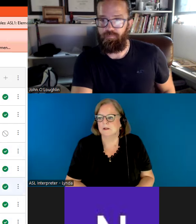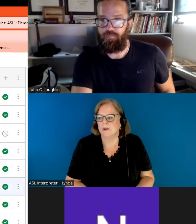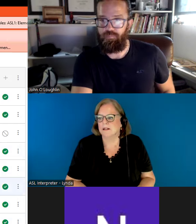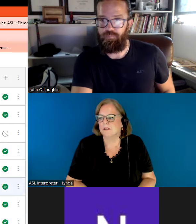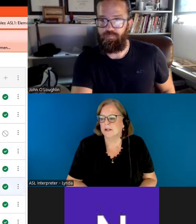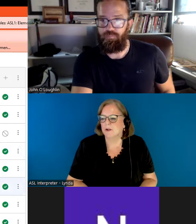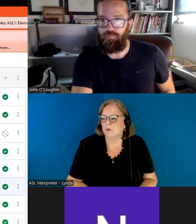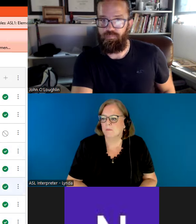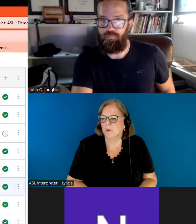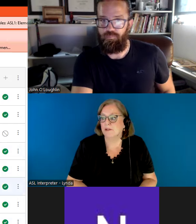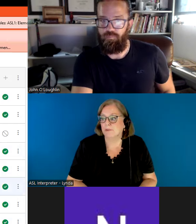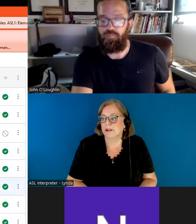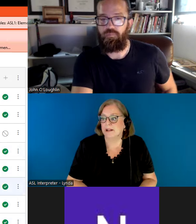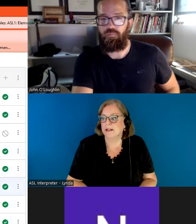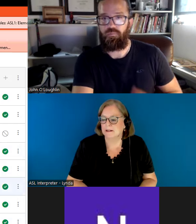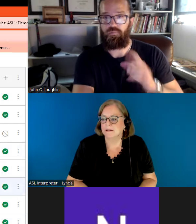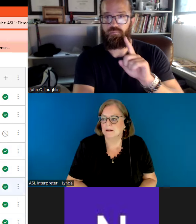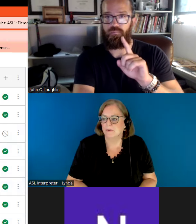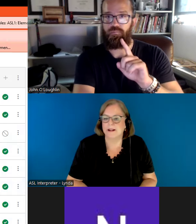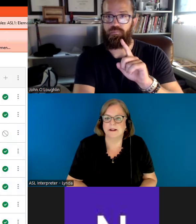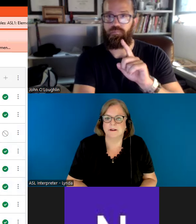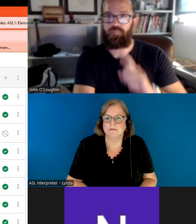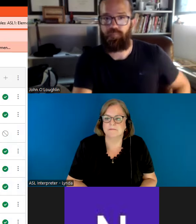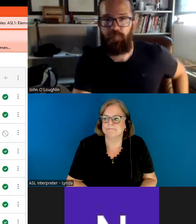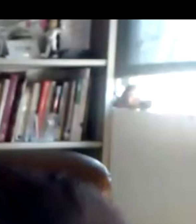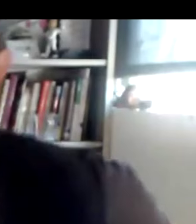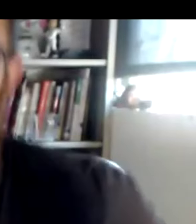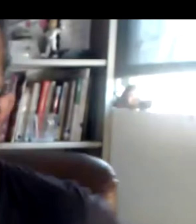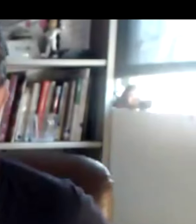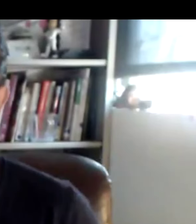Let's go ahead and look at unit 1.3 right here.